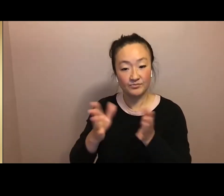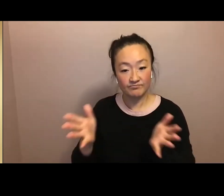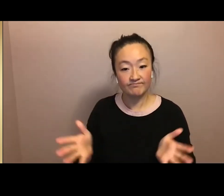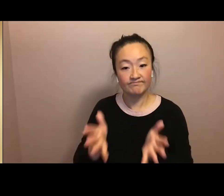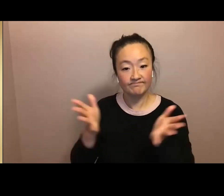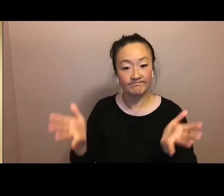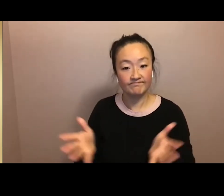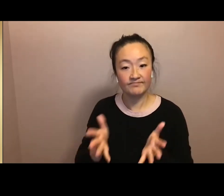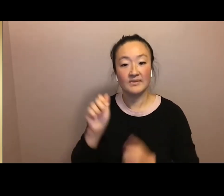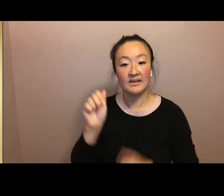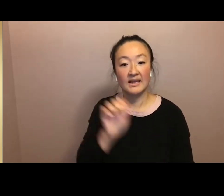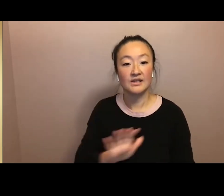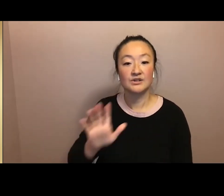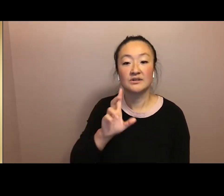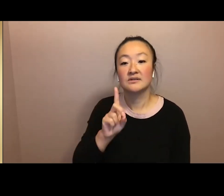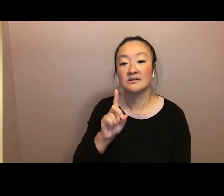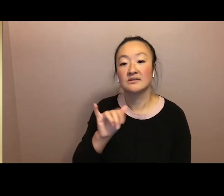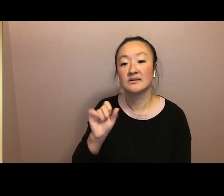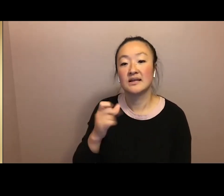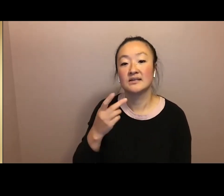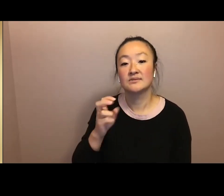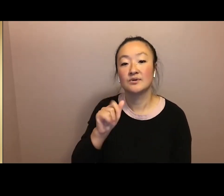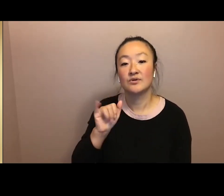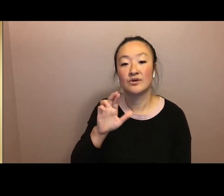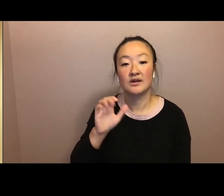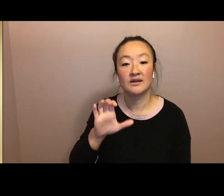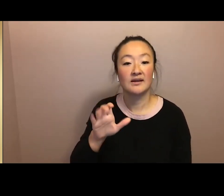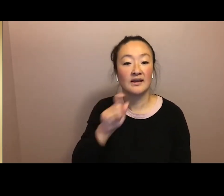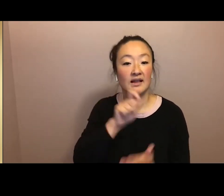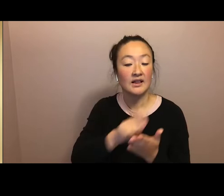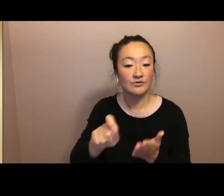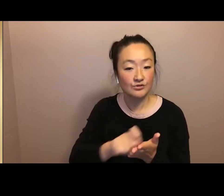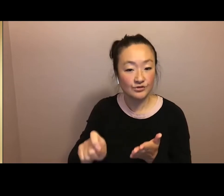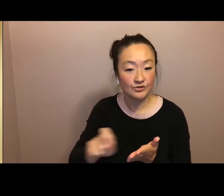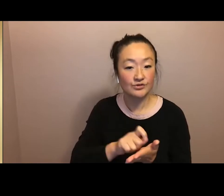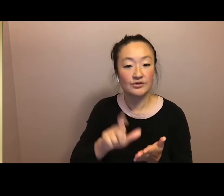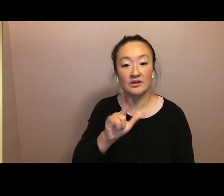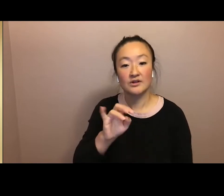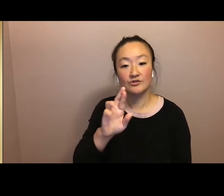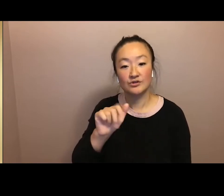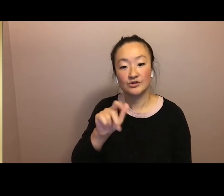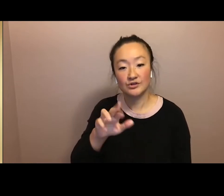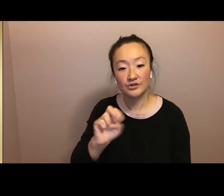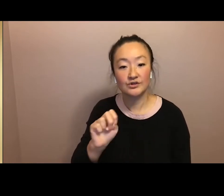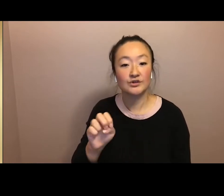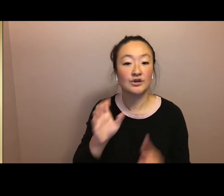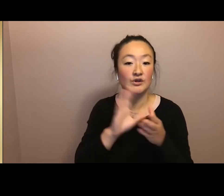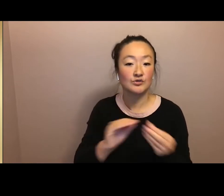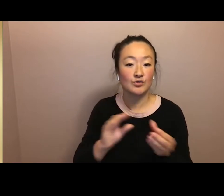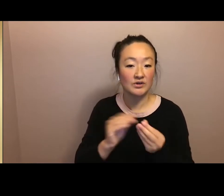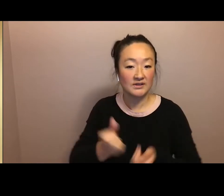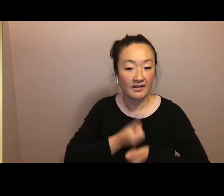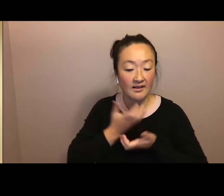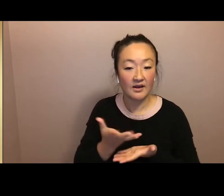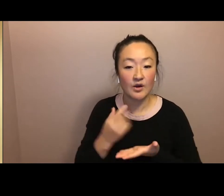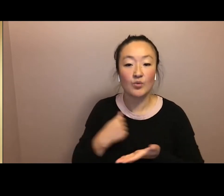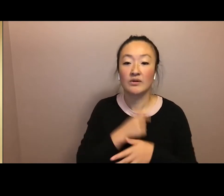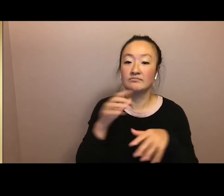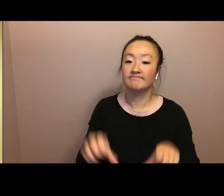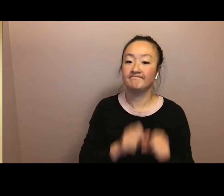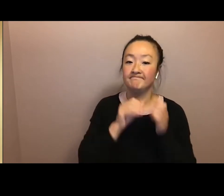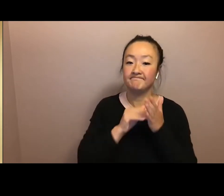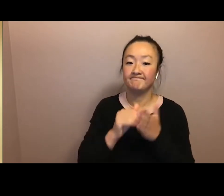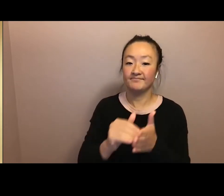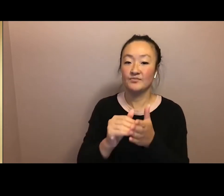City high schools and senior centers, run fellowship programs for emerging writers of color, and publish an award-winning